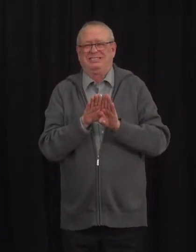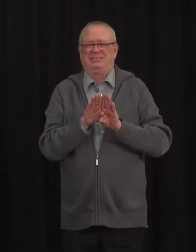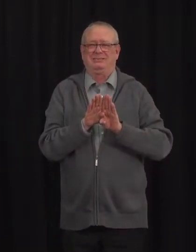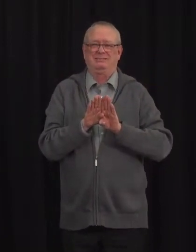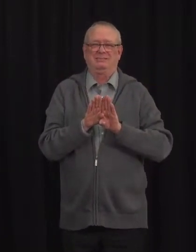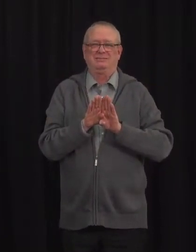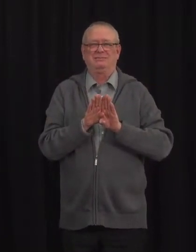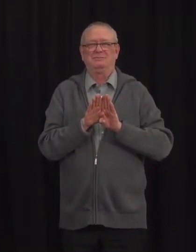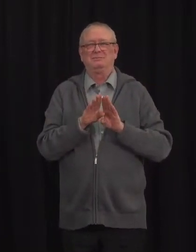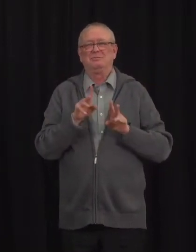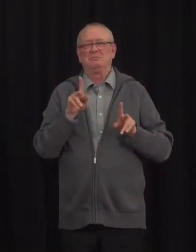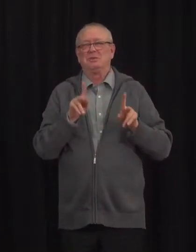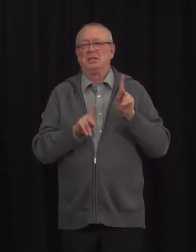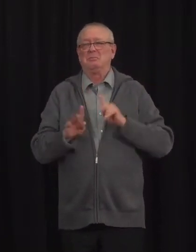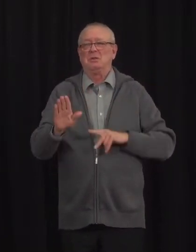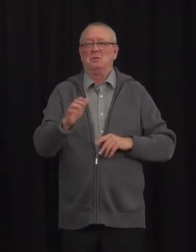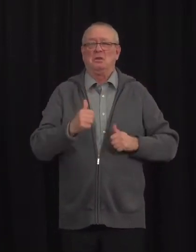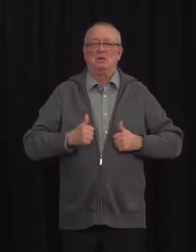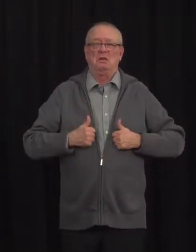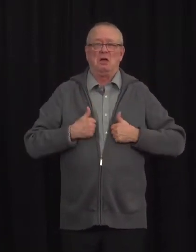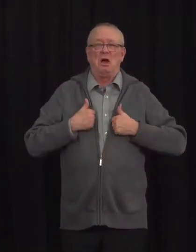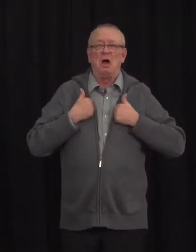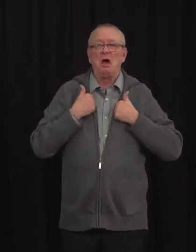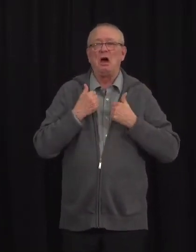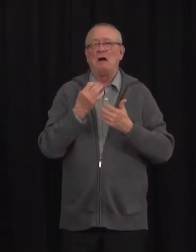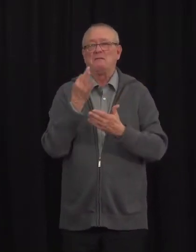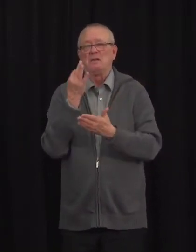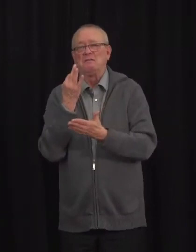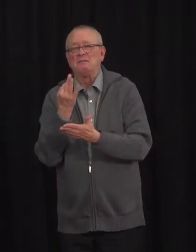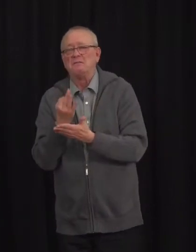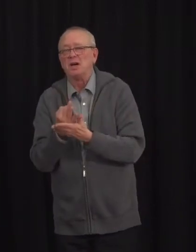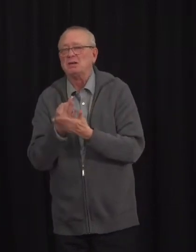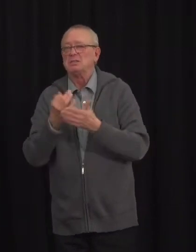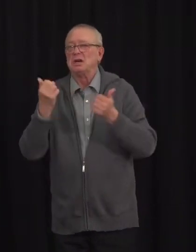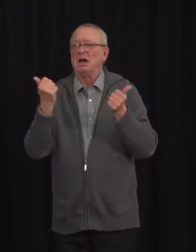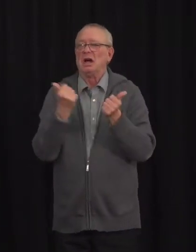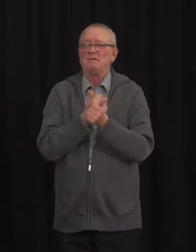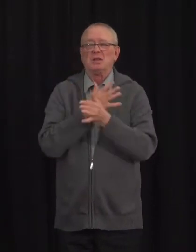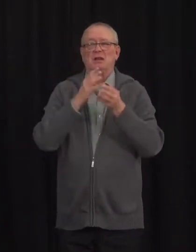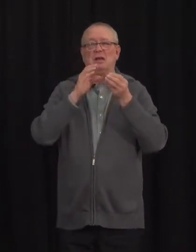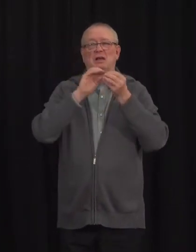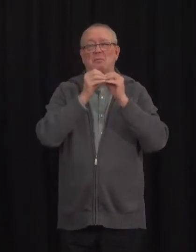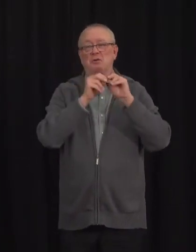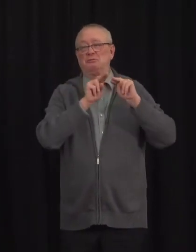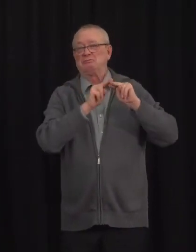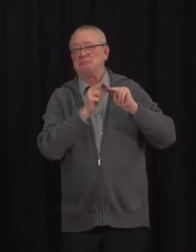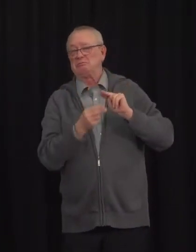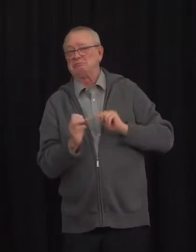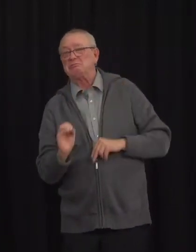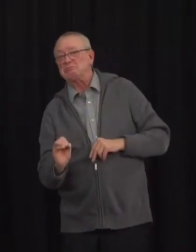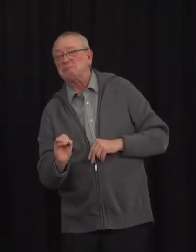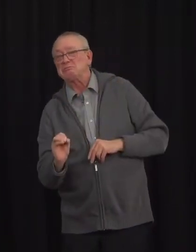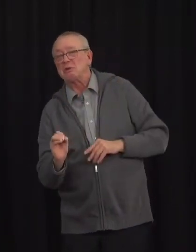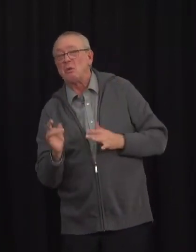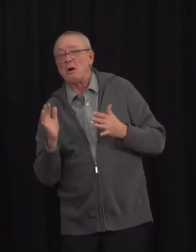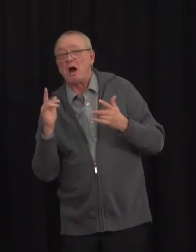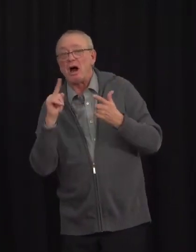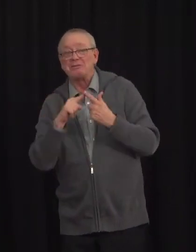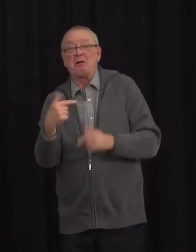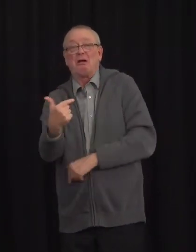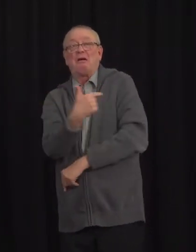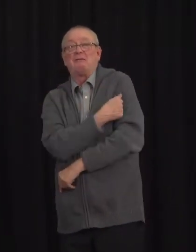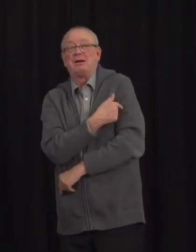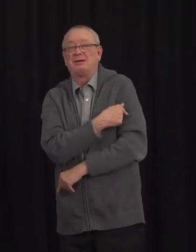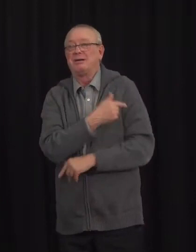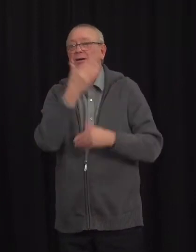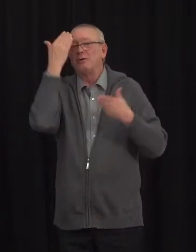lives and livelihoods of trying to go to zero until there's a vaccine, and we don't know when that would be, would simply be